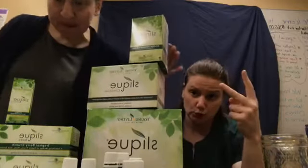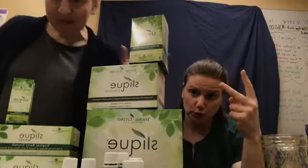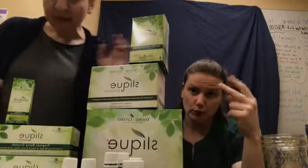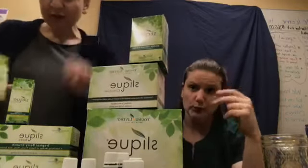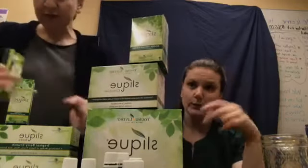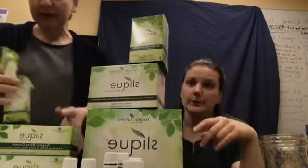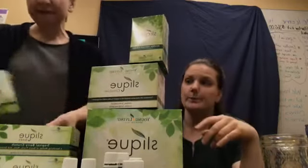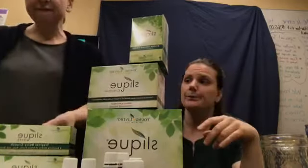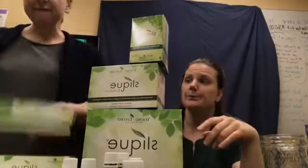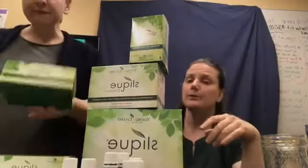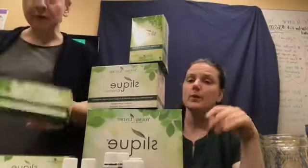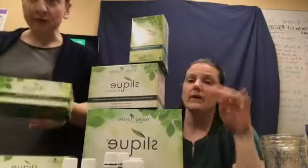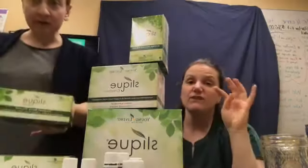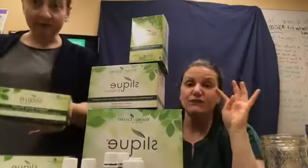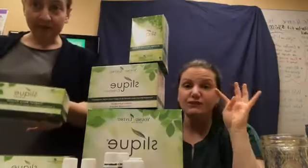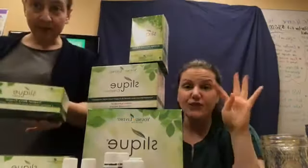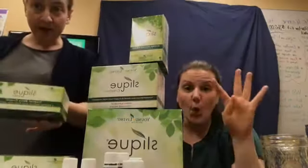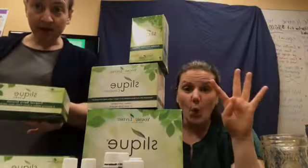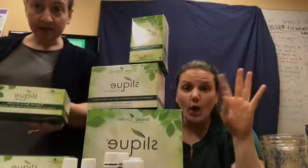You get four of the Bars.